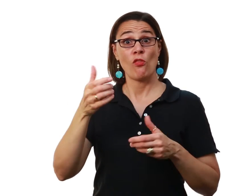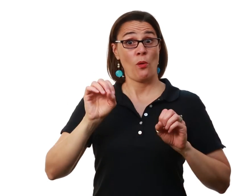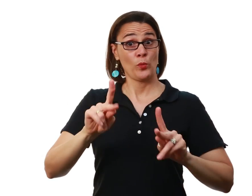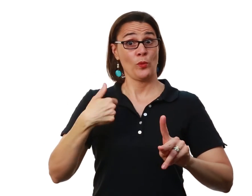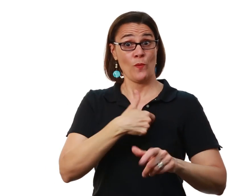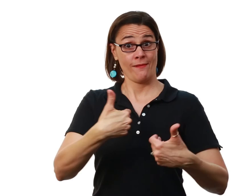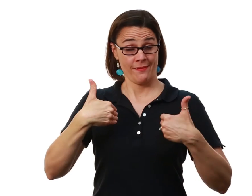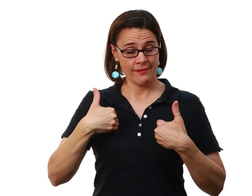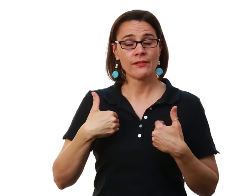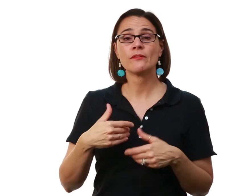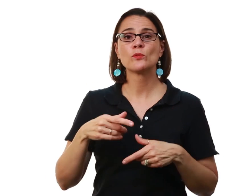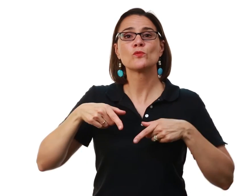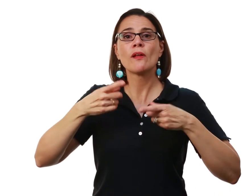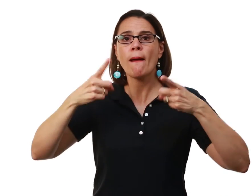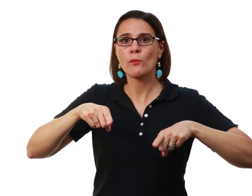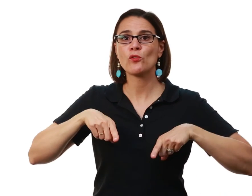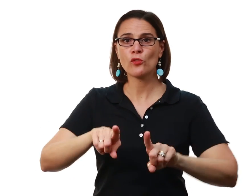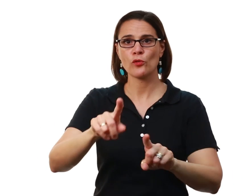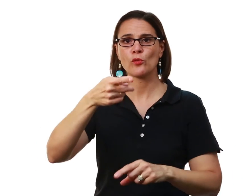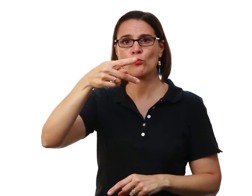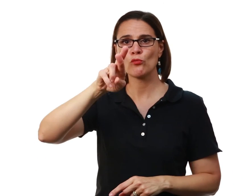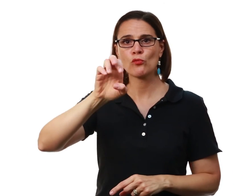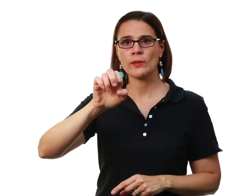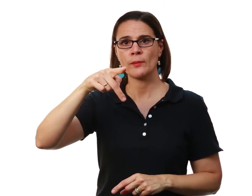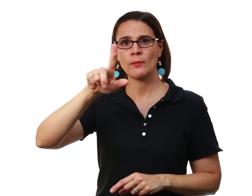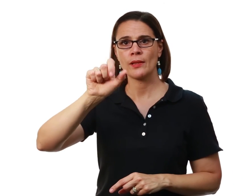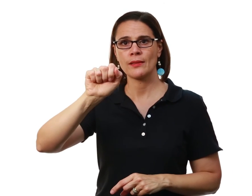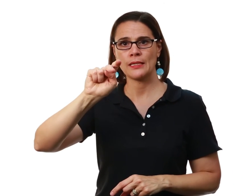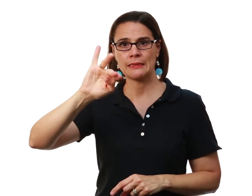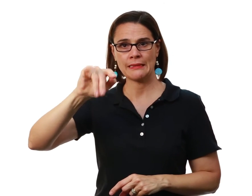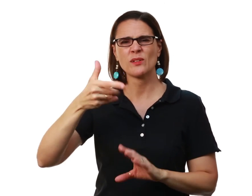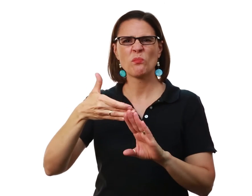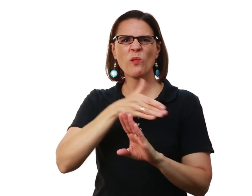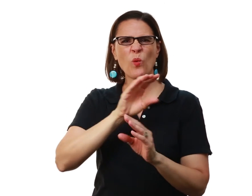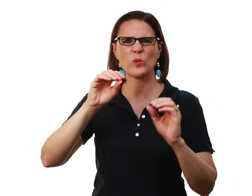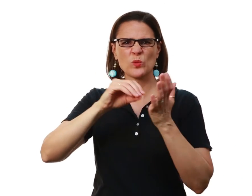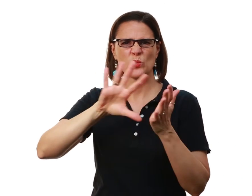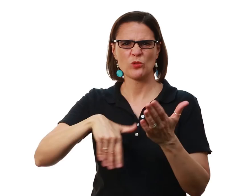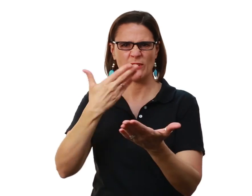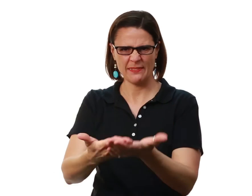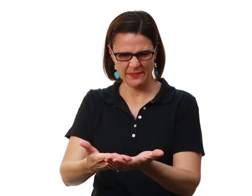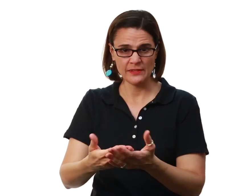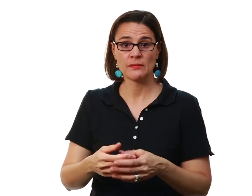Another professional development opportunity we had occurred during pre-planning And this is before the students arrived